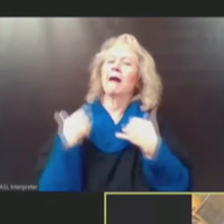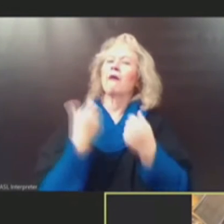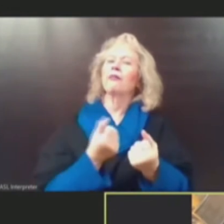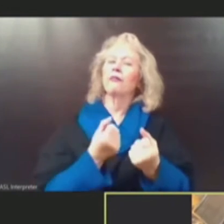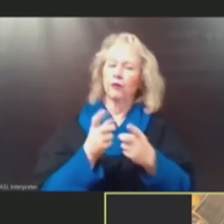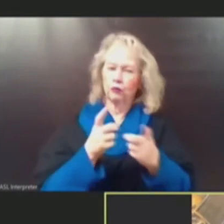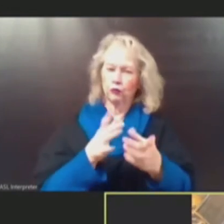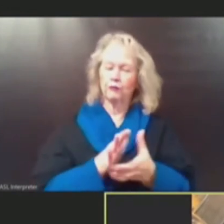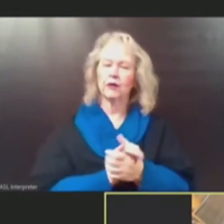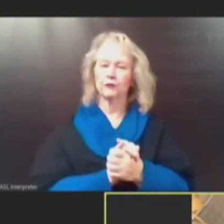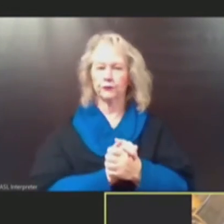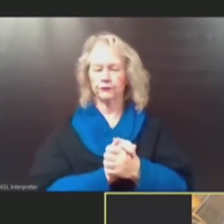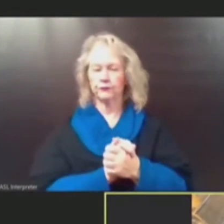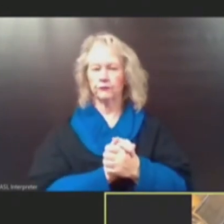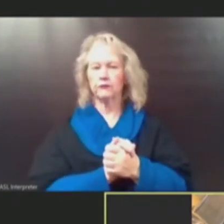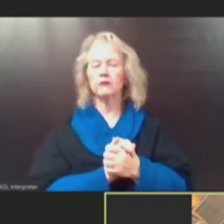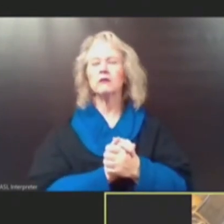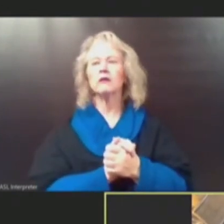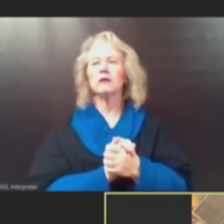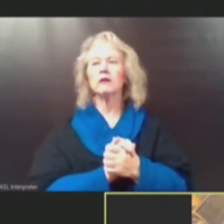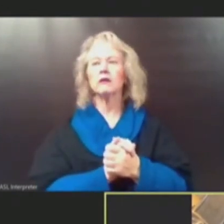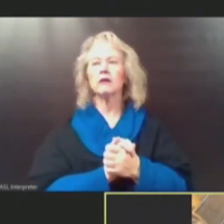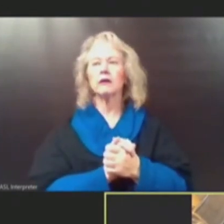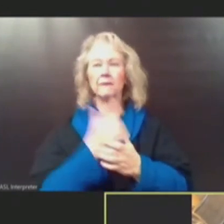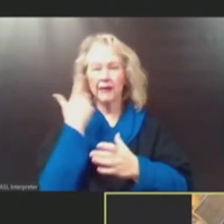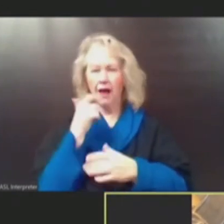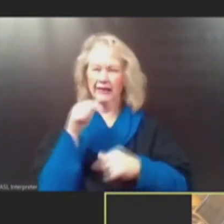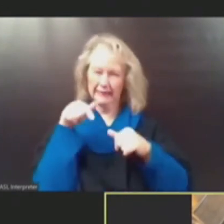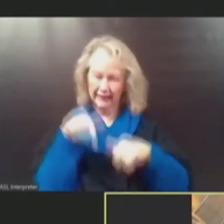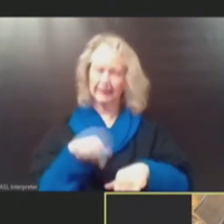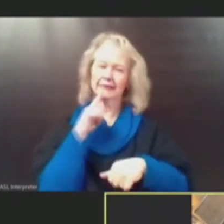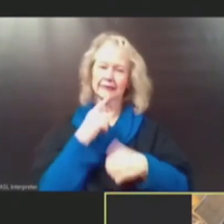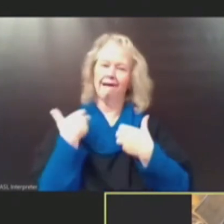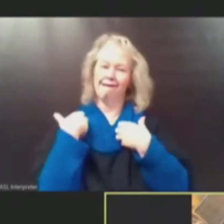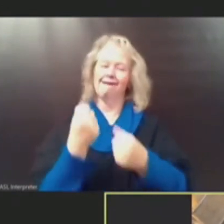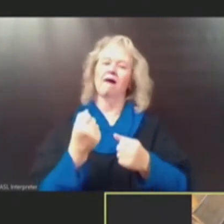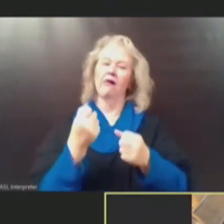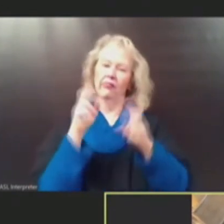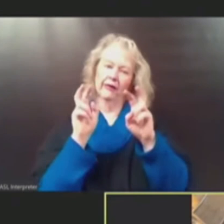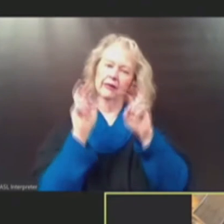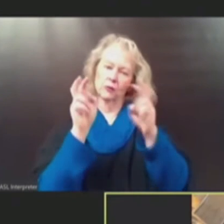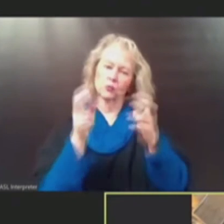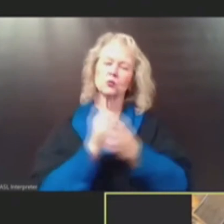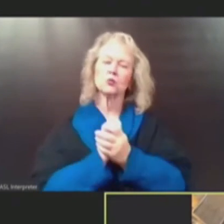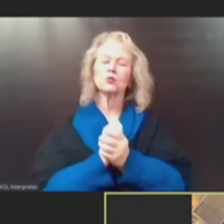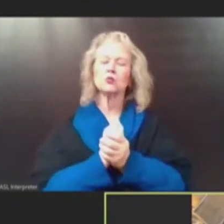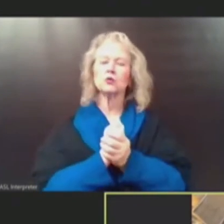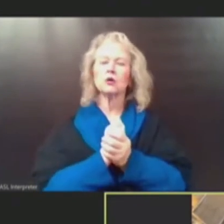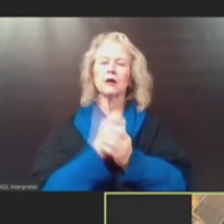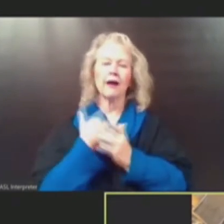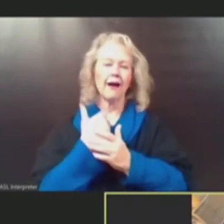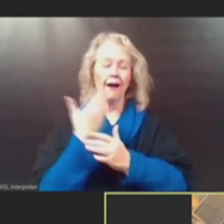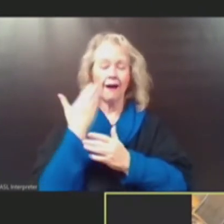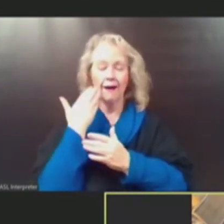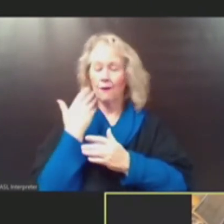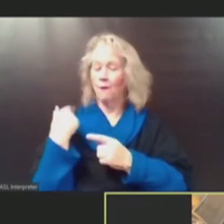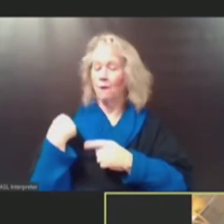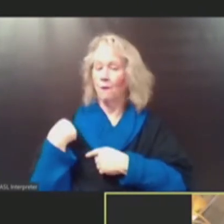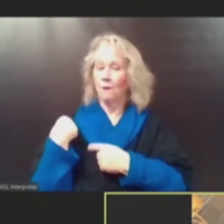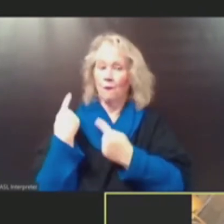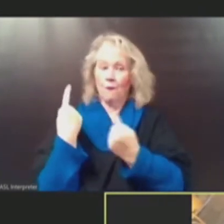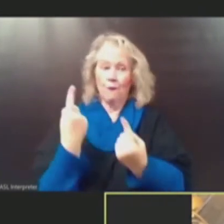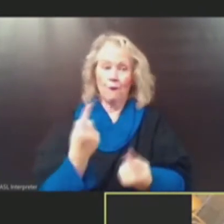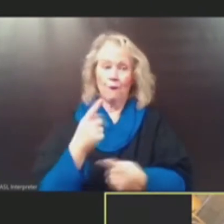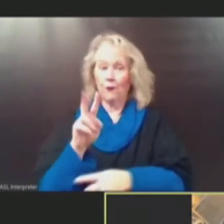This is a health issue. And I know all through the pandemic for the